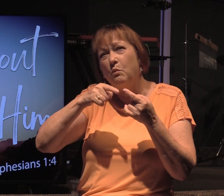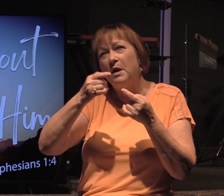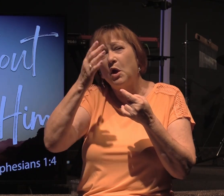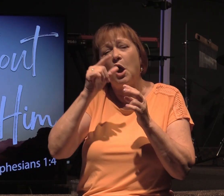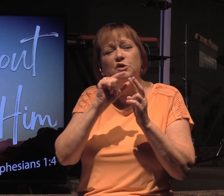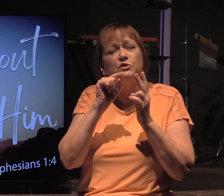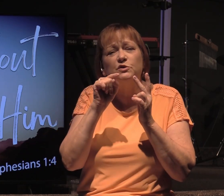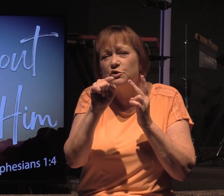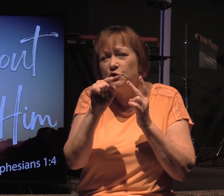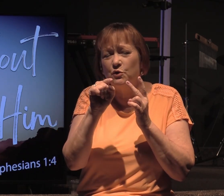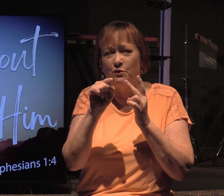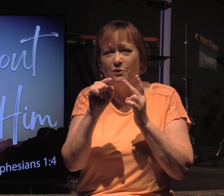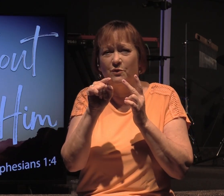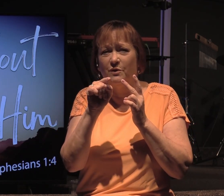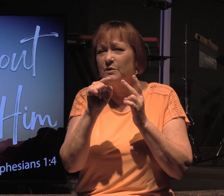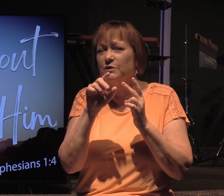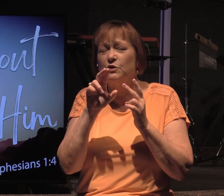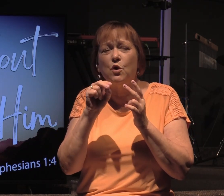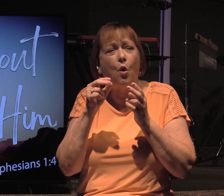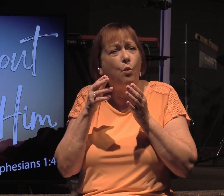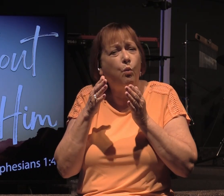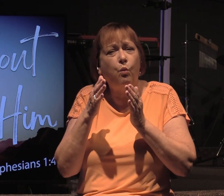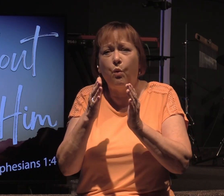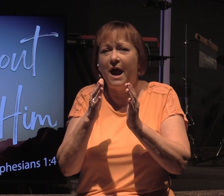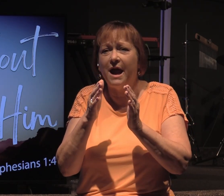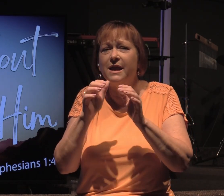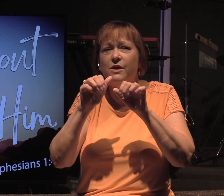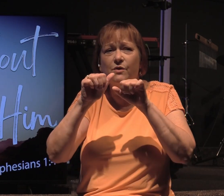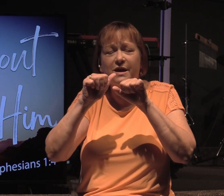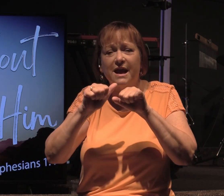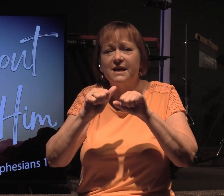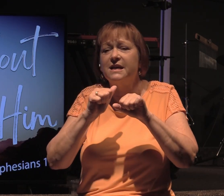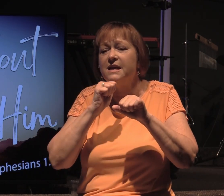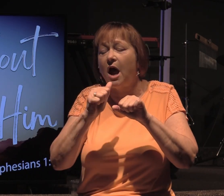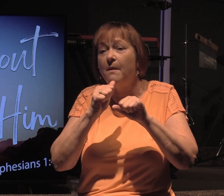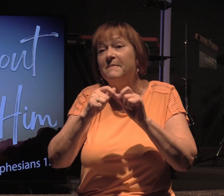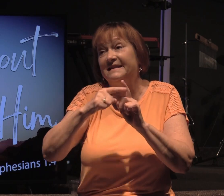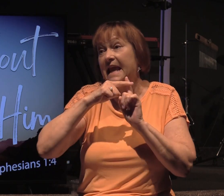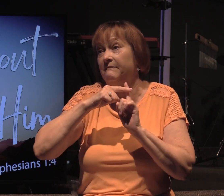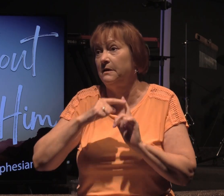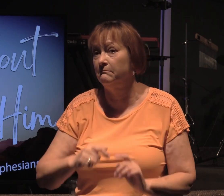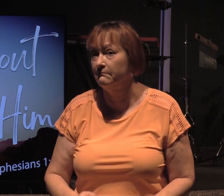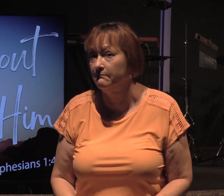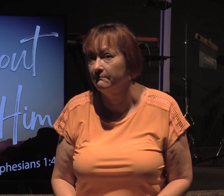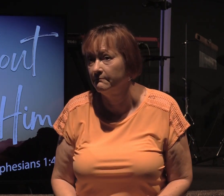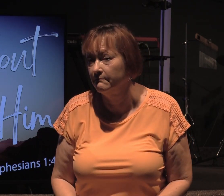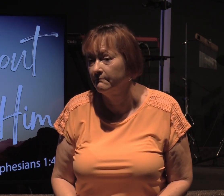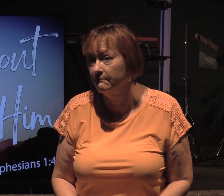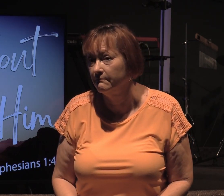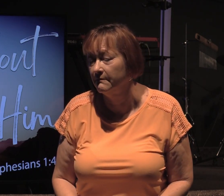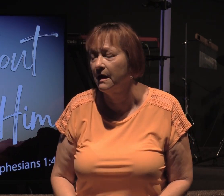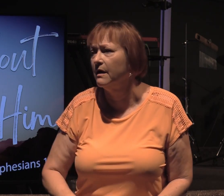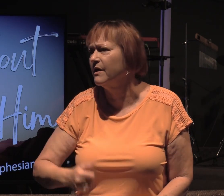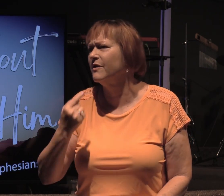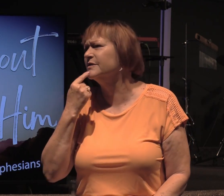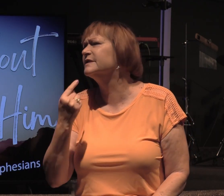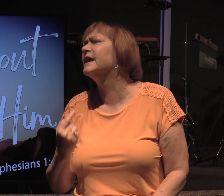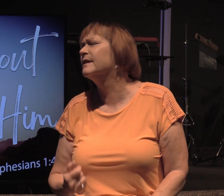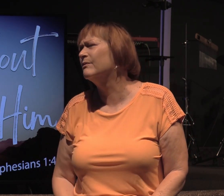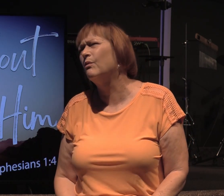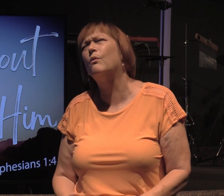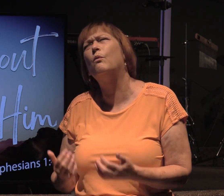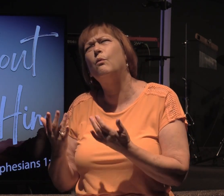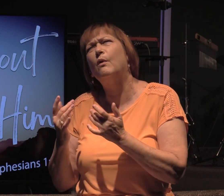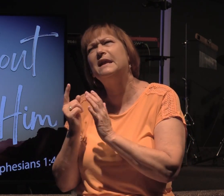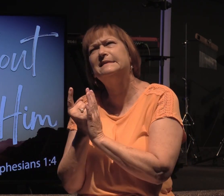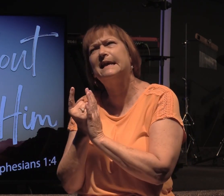chooses you, there is just no way you can not be saved. And there's others that are going to say, well,